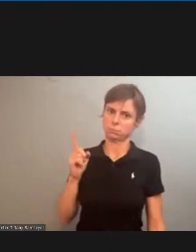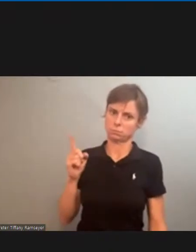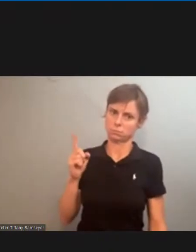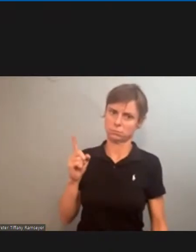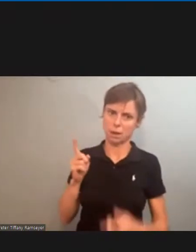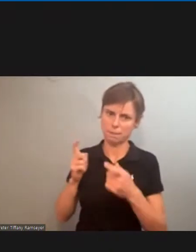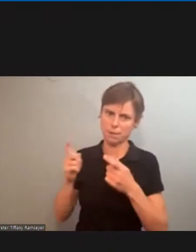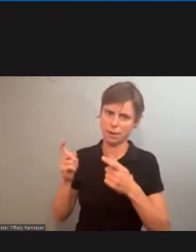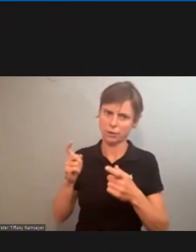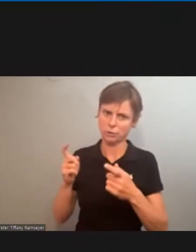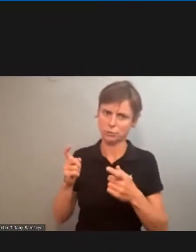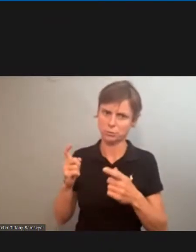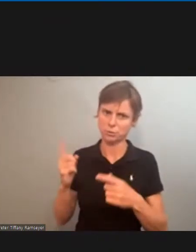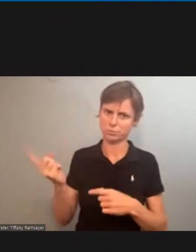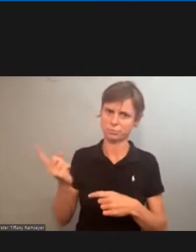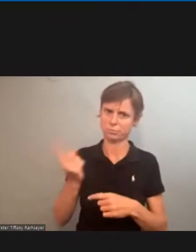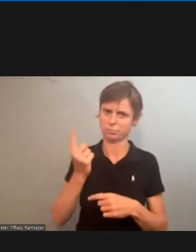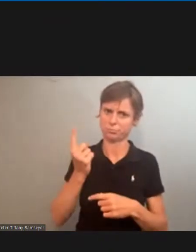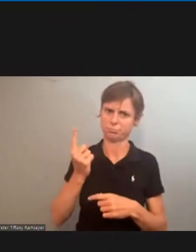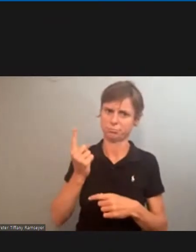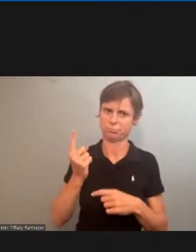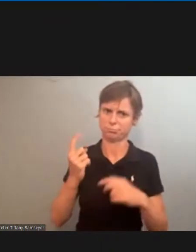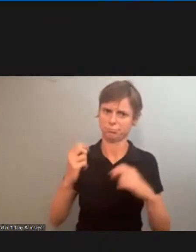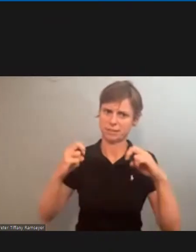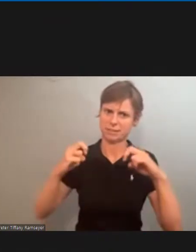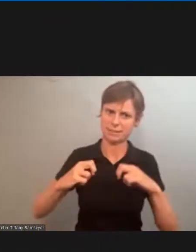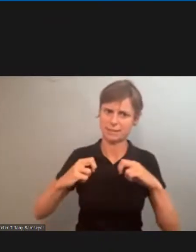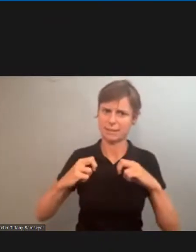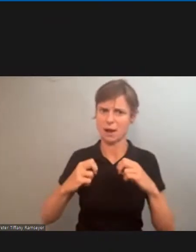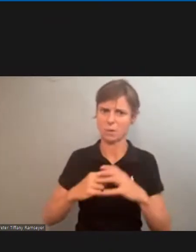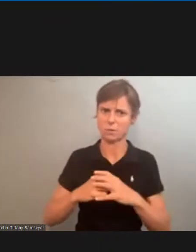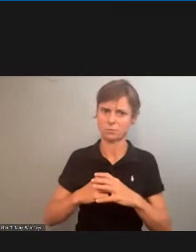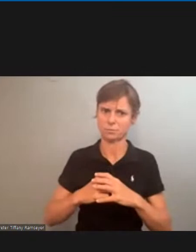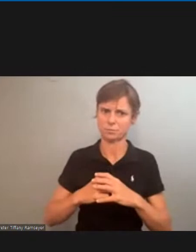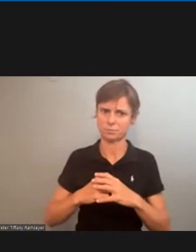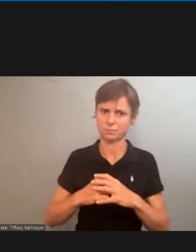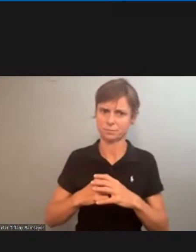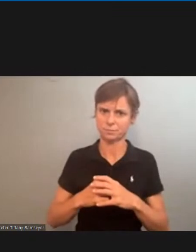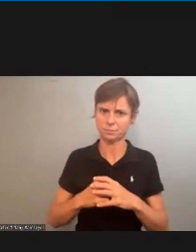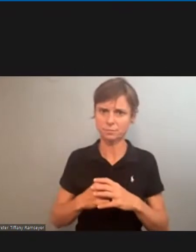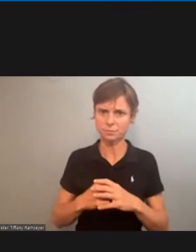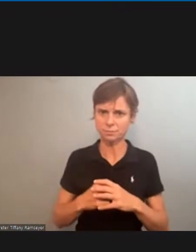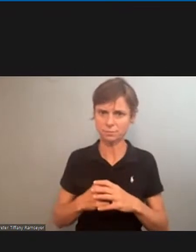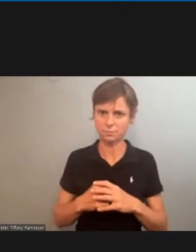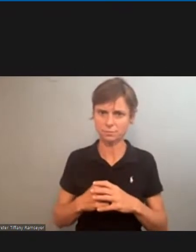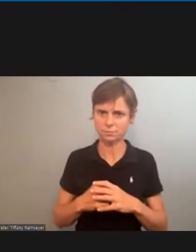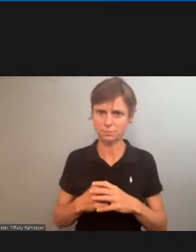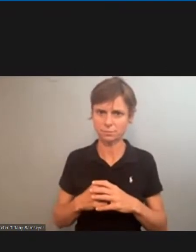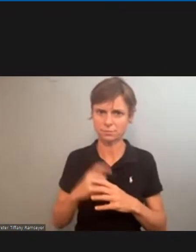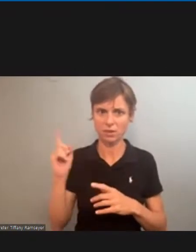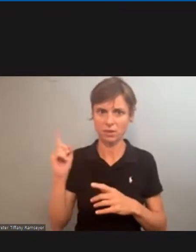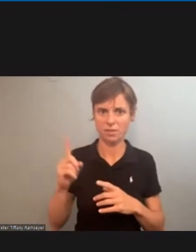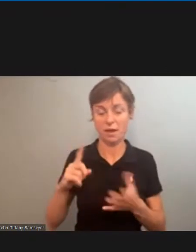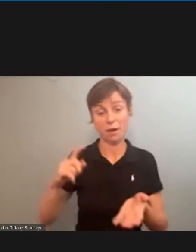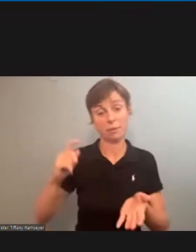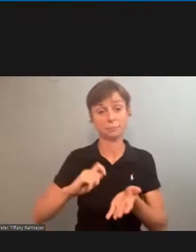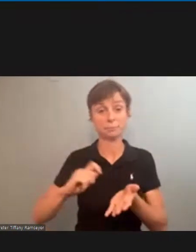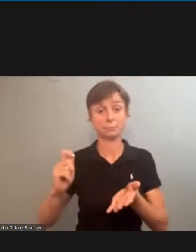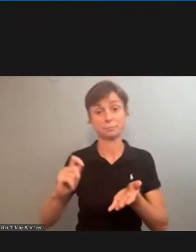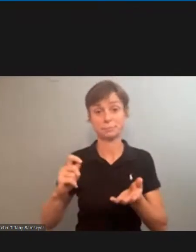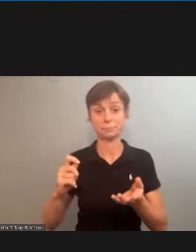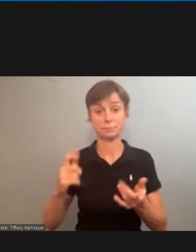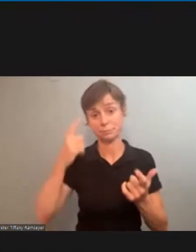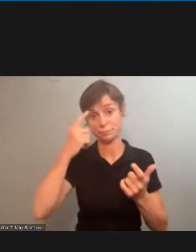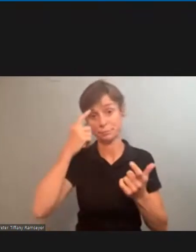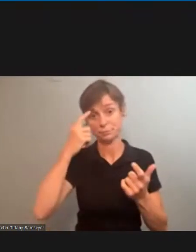management can come to the table and just with the swoosh of a pen of